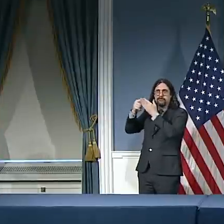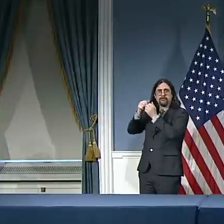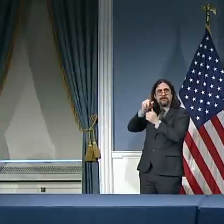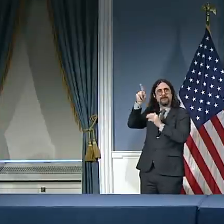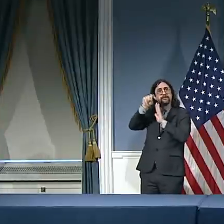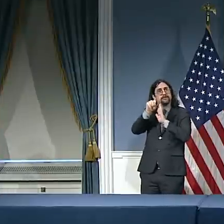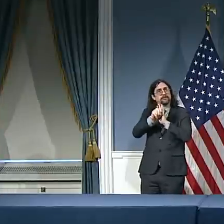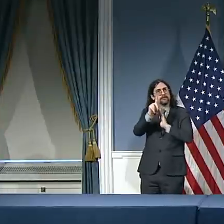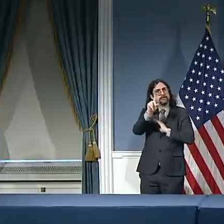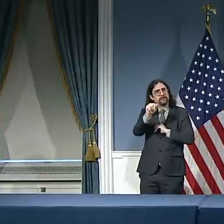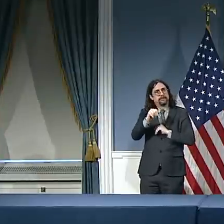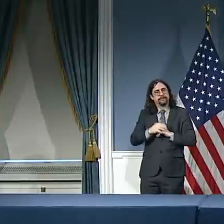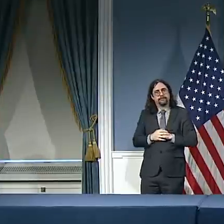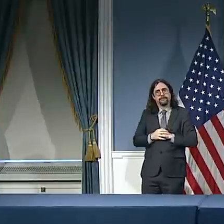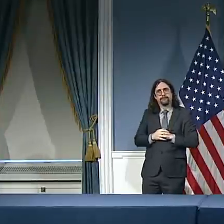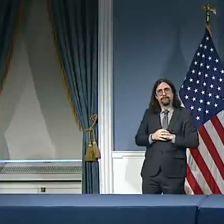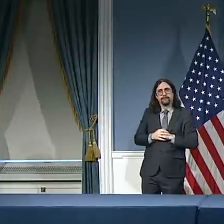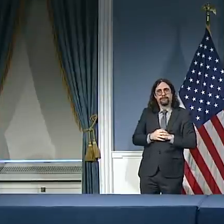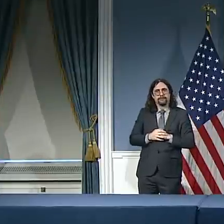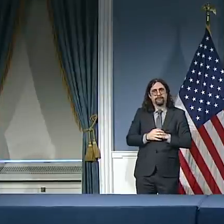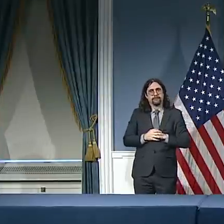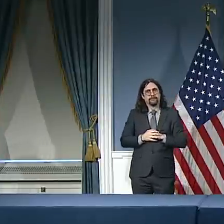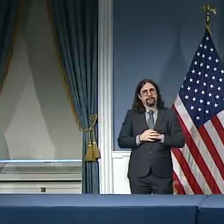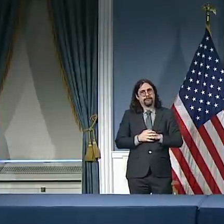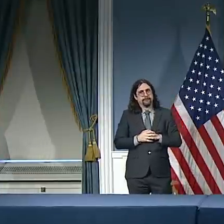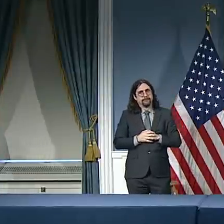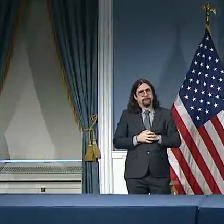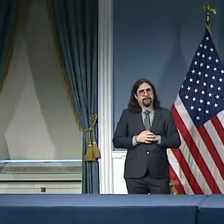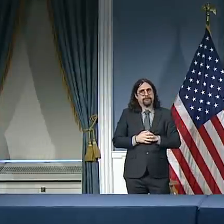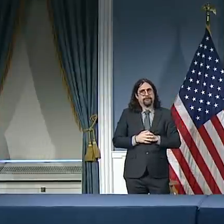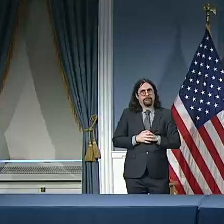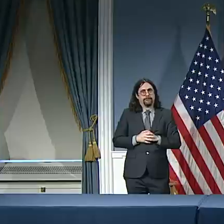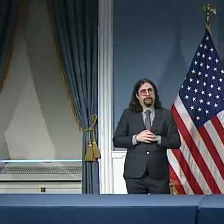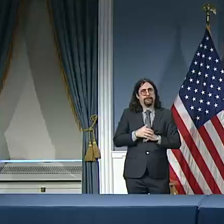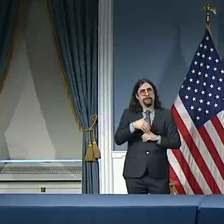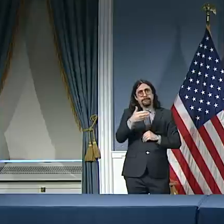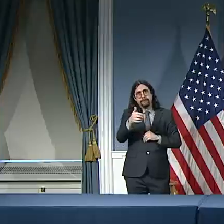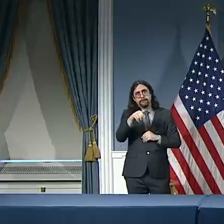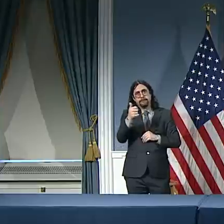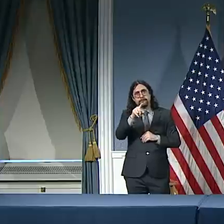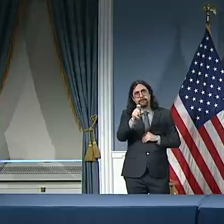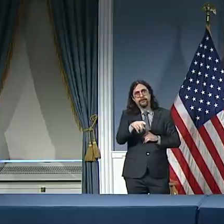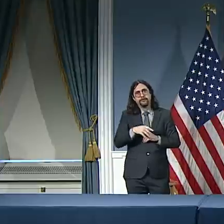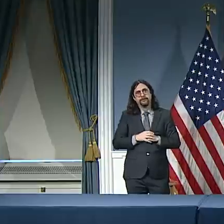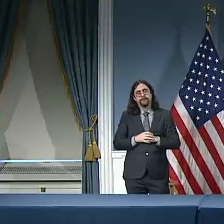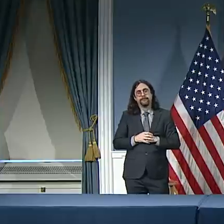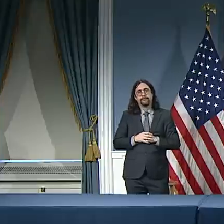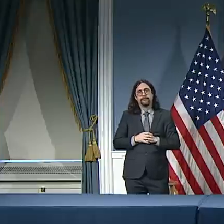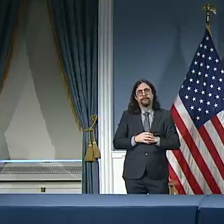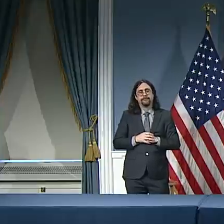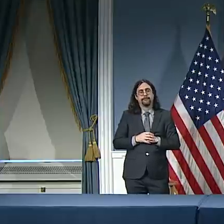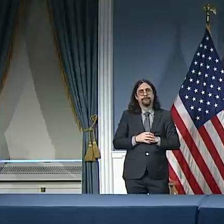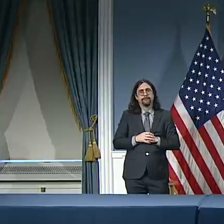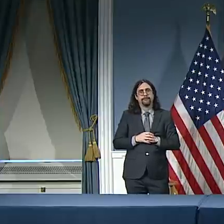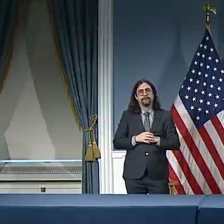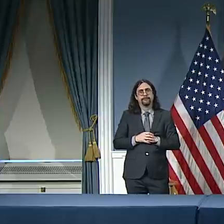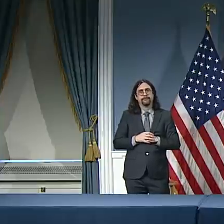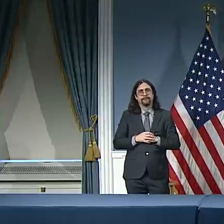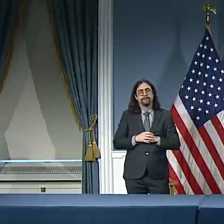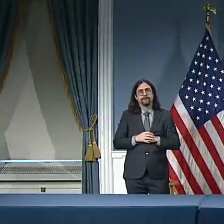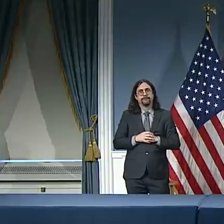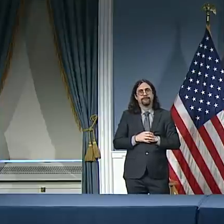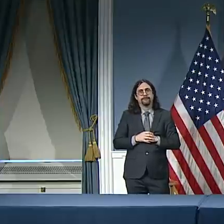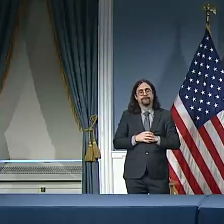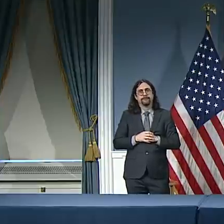enforcement for the city's sex workers? Are we going to pretty much like stop